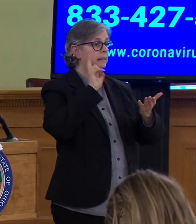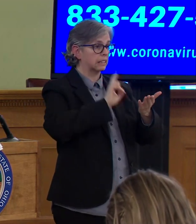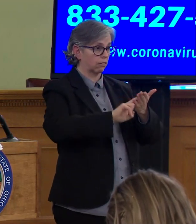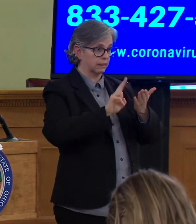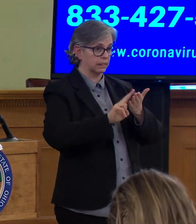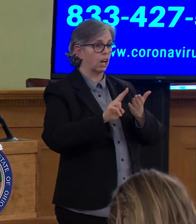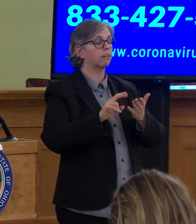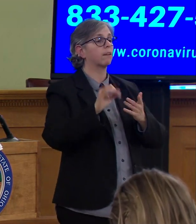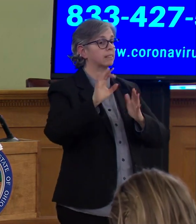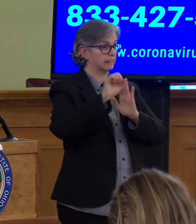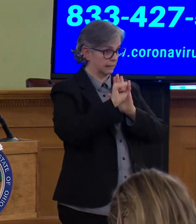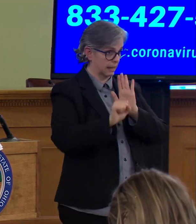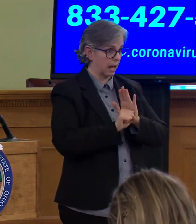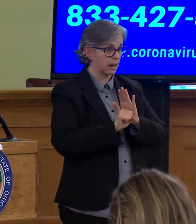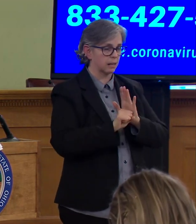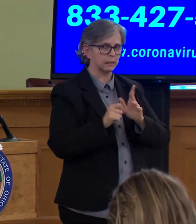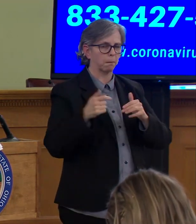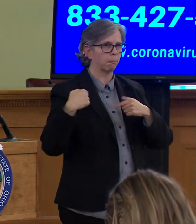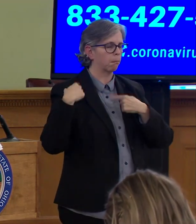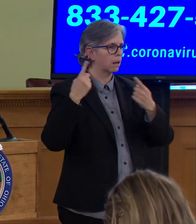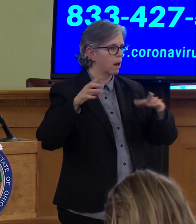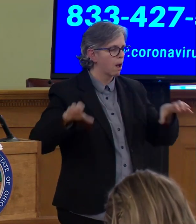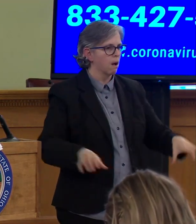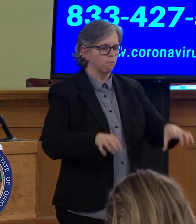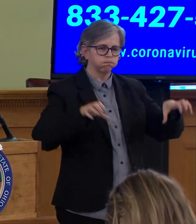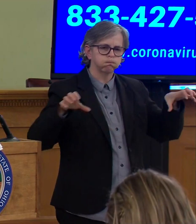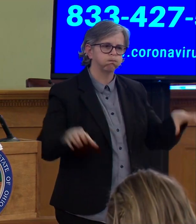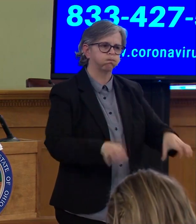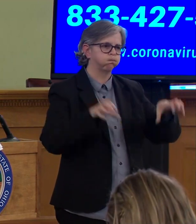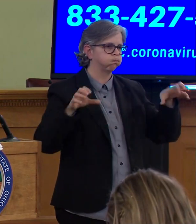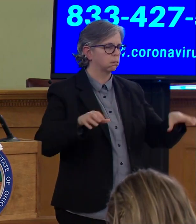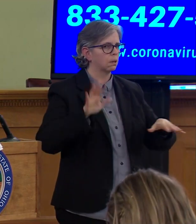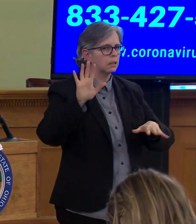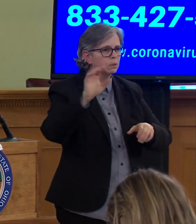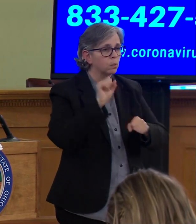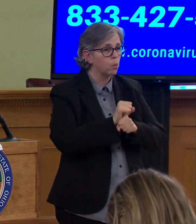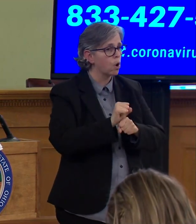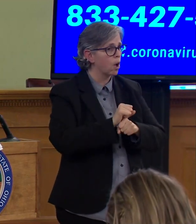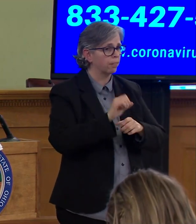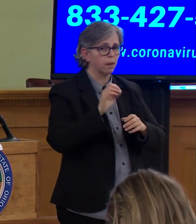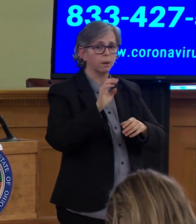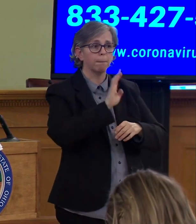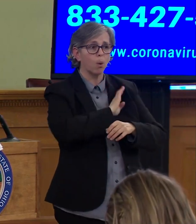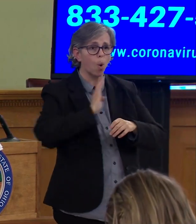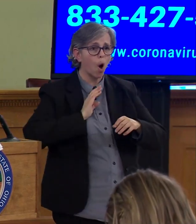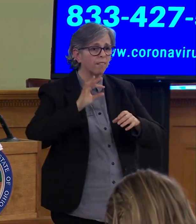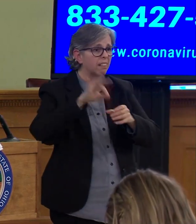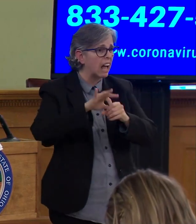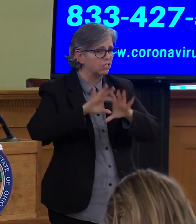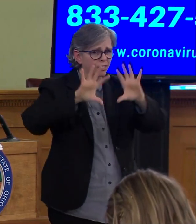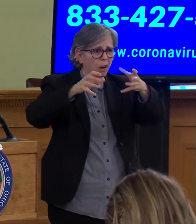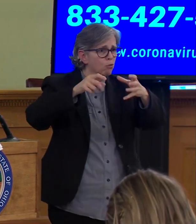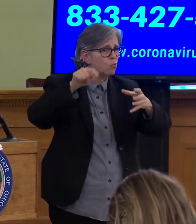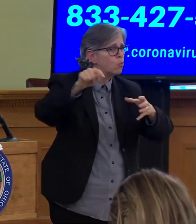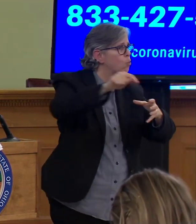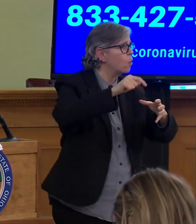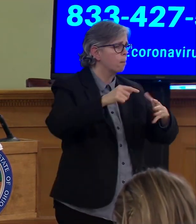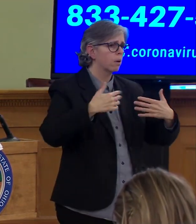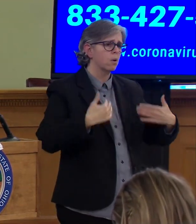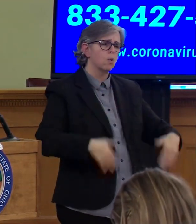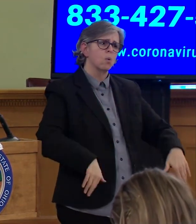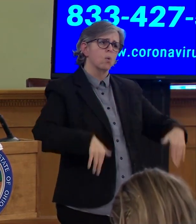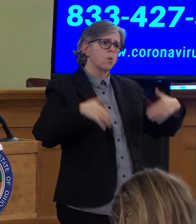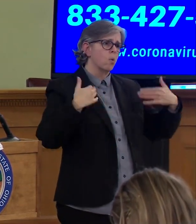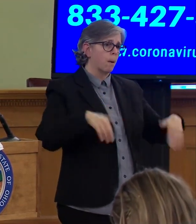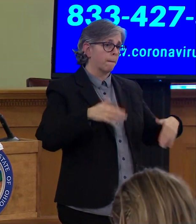amazing job in his workers and boards of election. And I want a message for all those